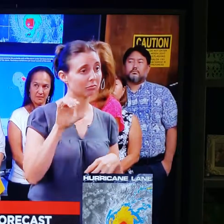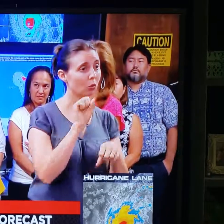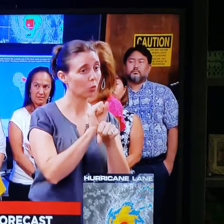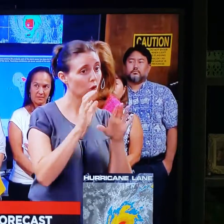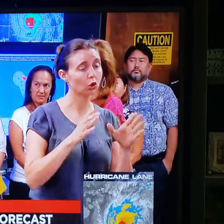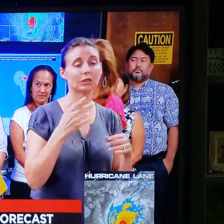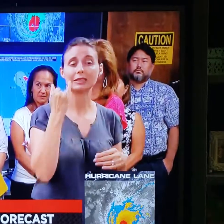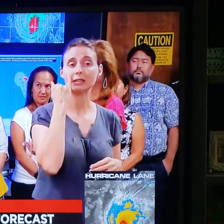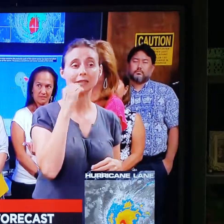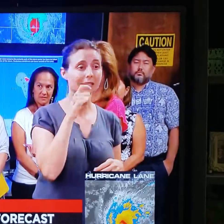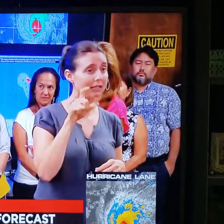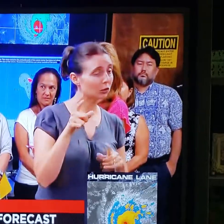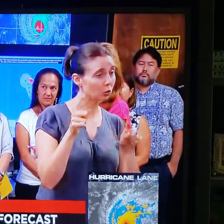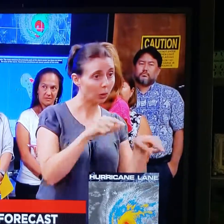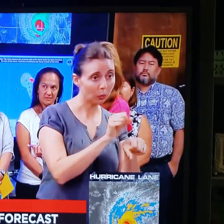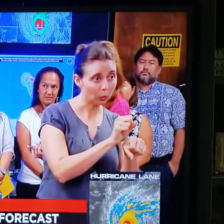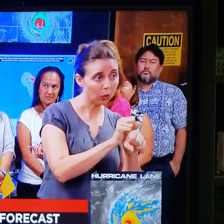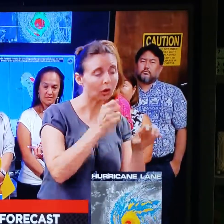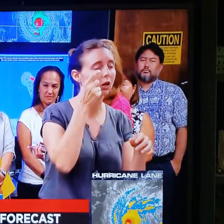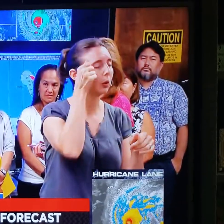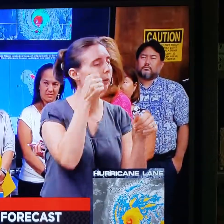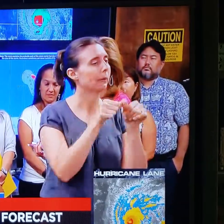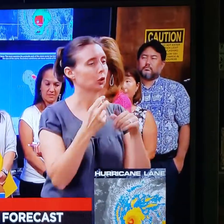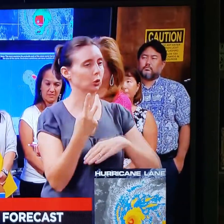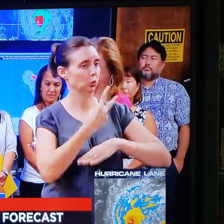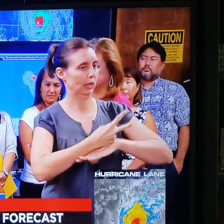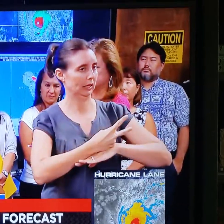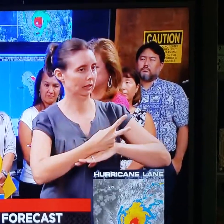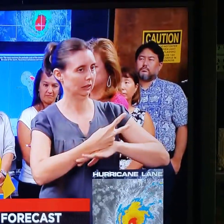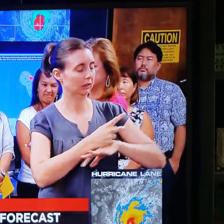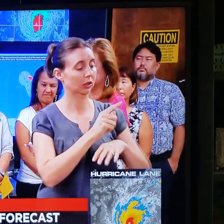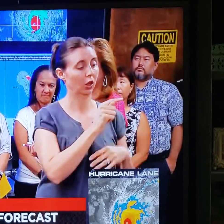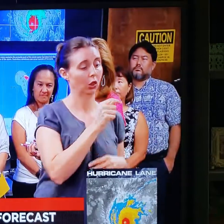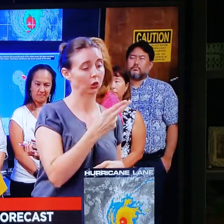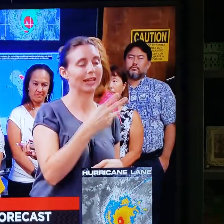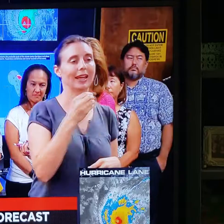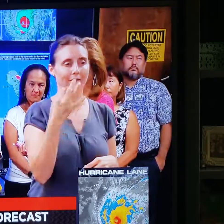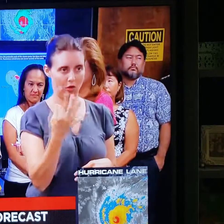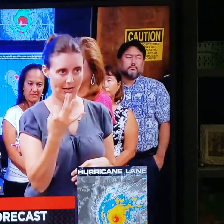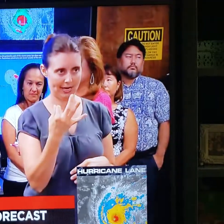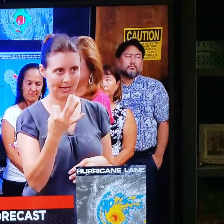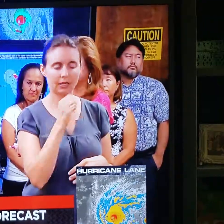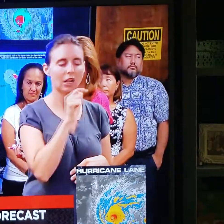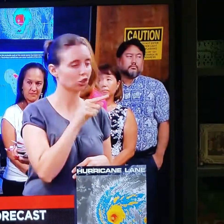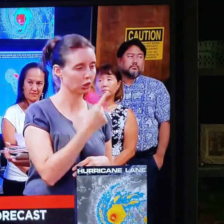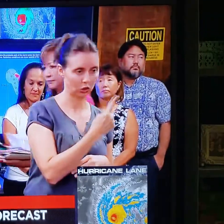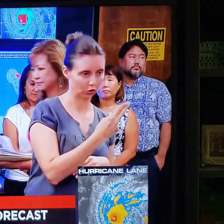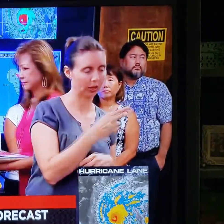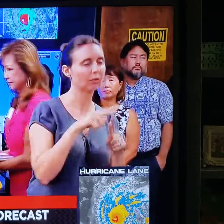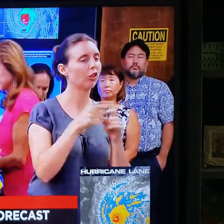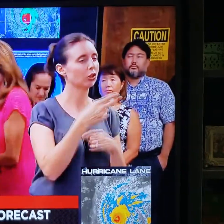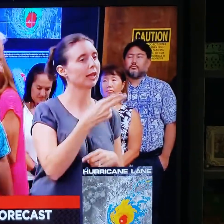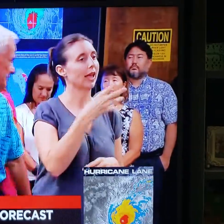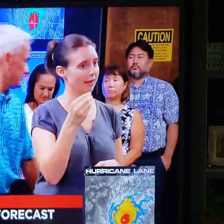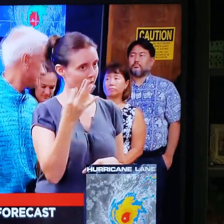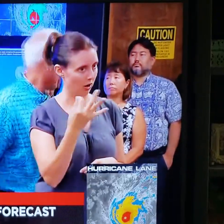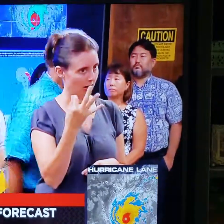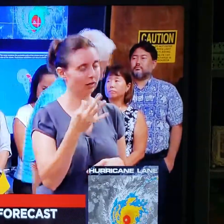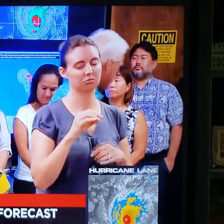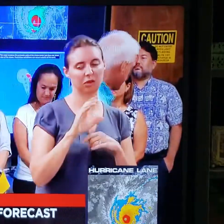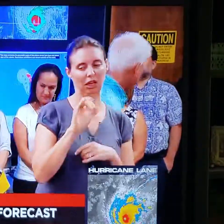not needing to come to work, it's for two days, Thursday and Friday, not just Thursday, Thursday and Friday. But Caroline, maybe you can expand on that. Please. for girls.